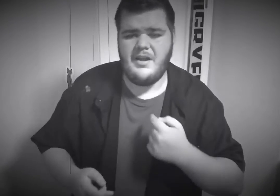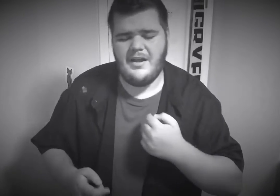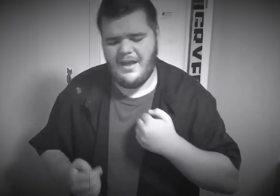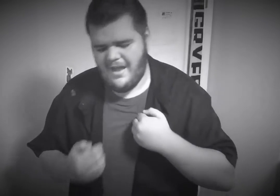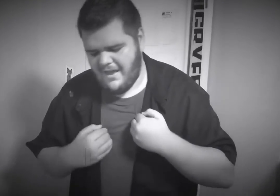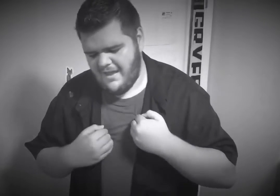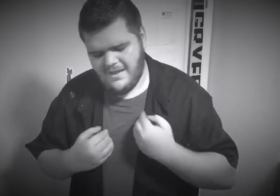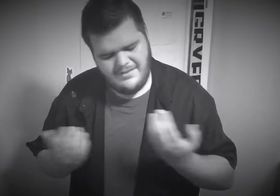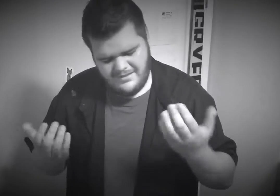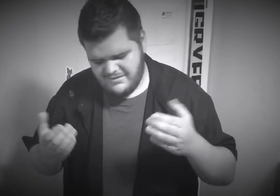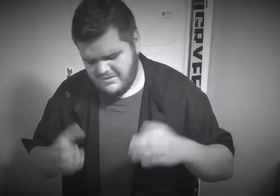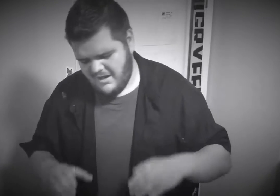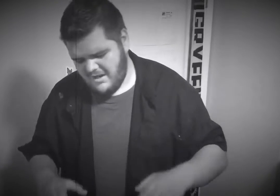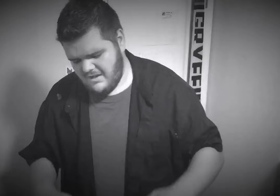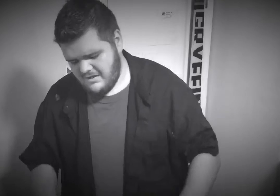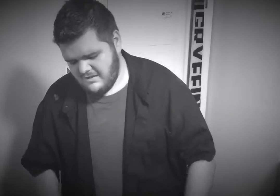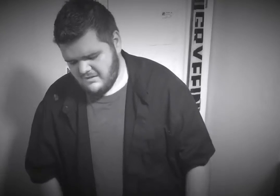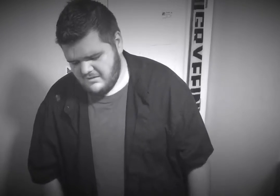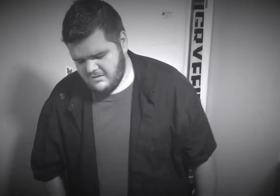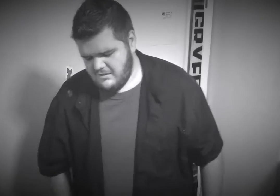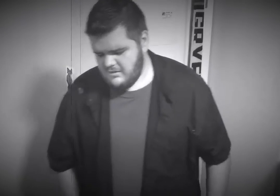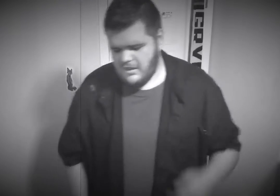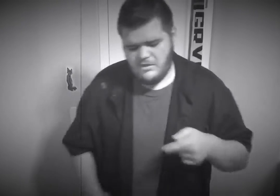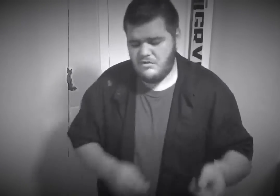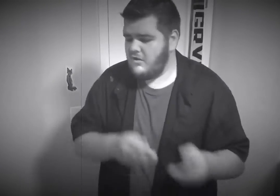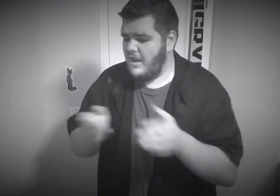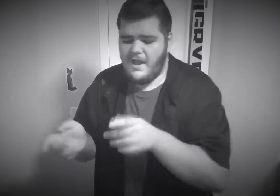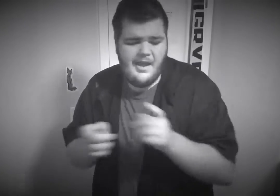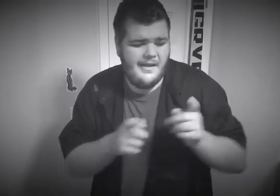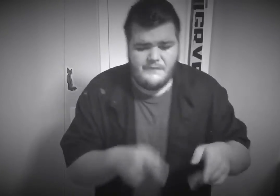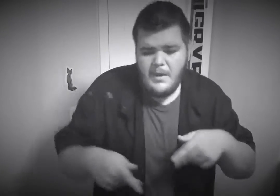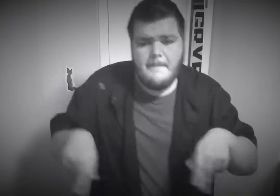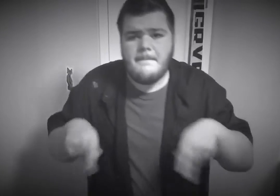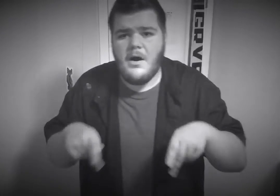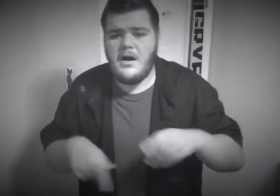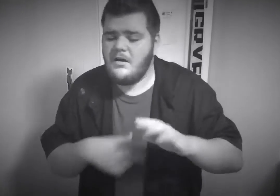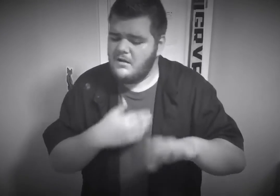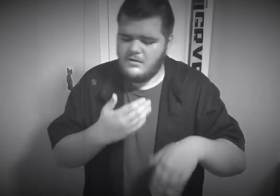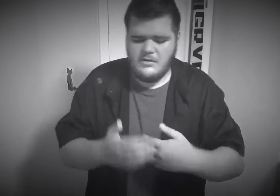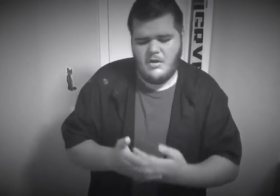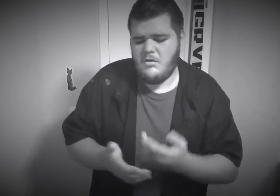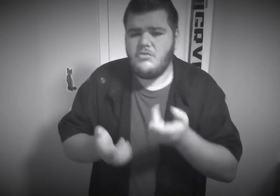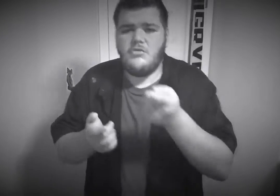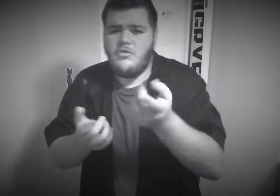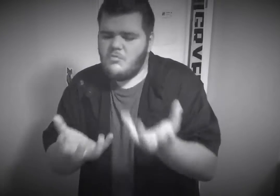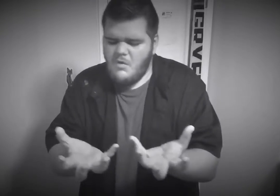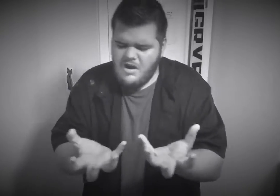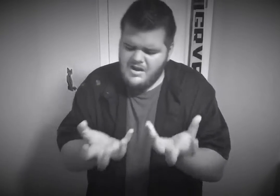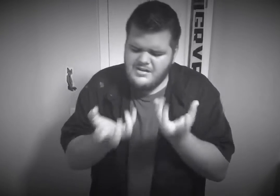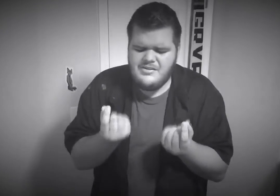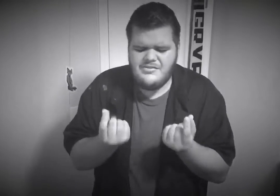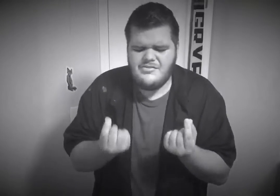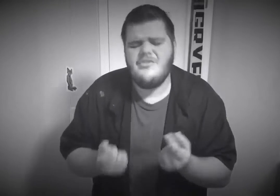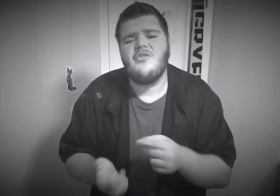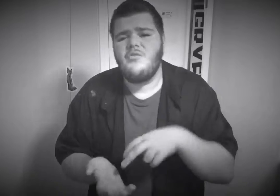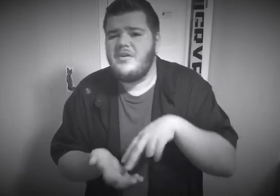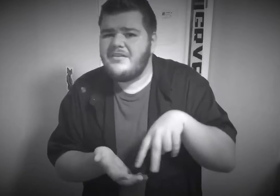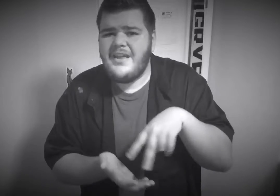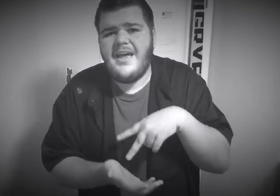had the chance Take you to every party Cause all you wanted to do was dance